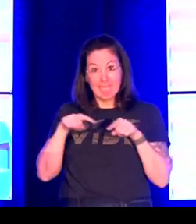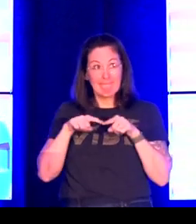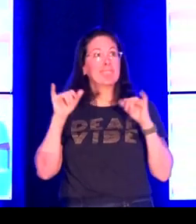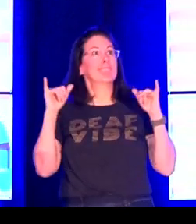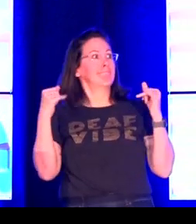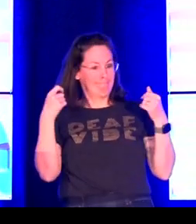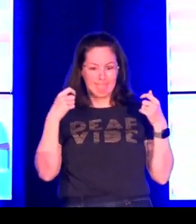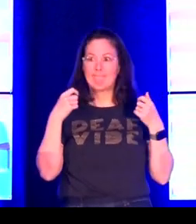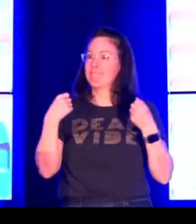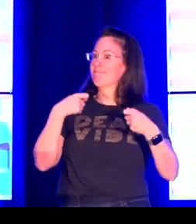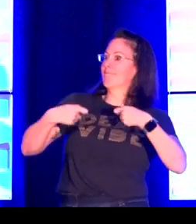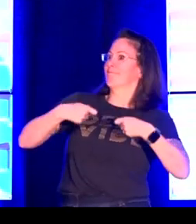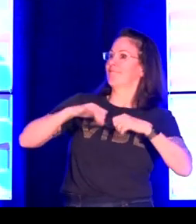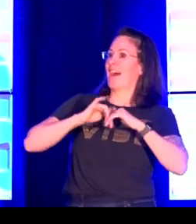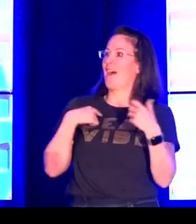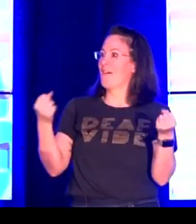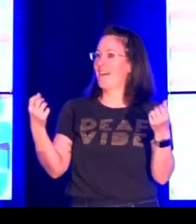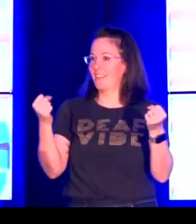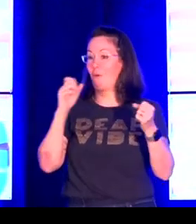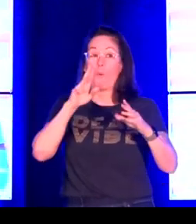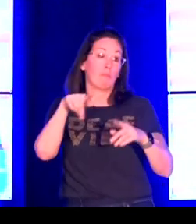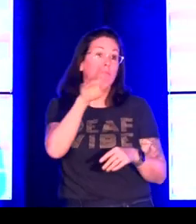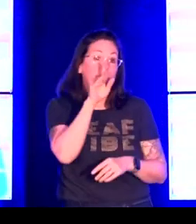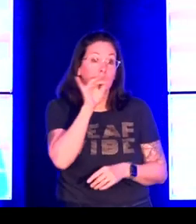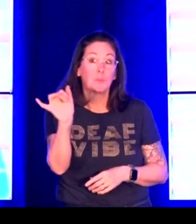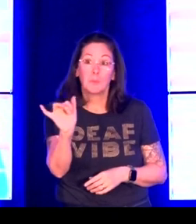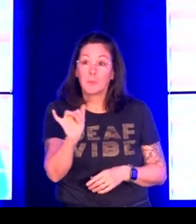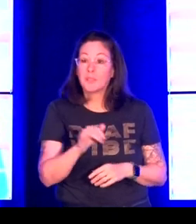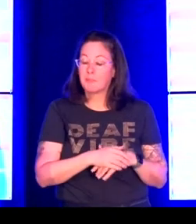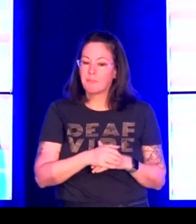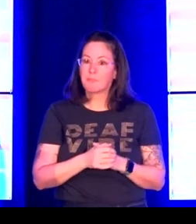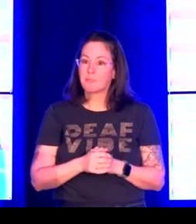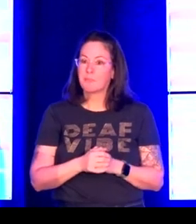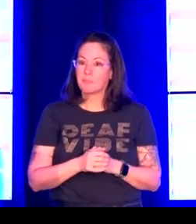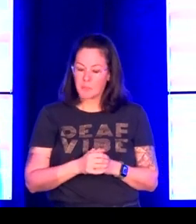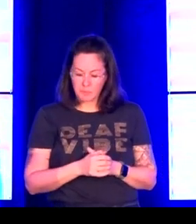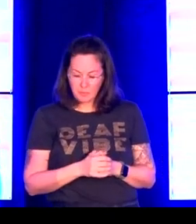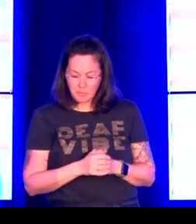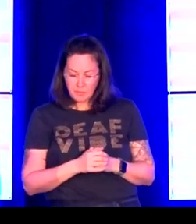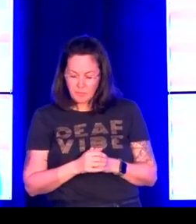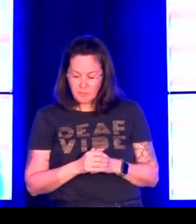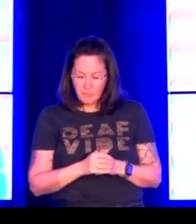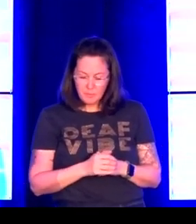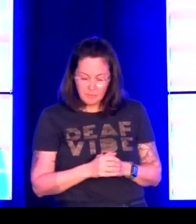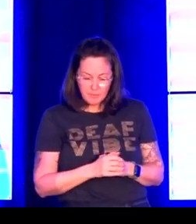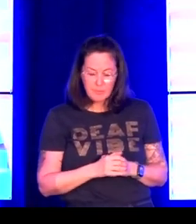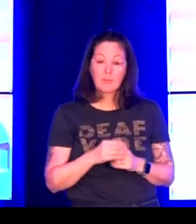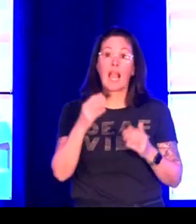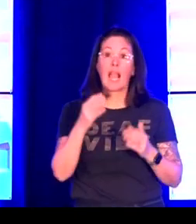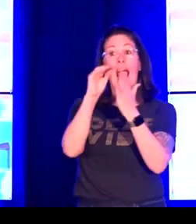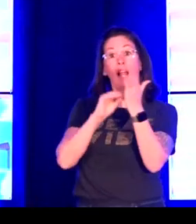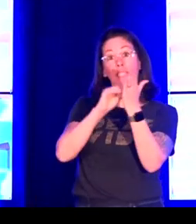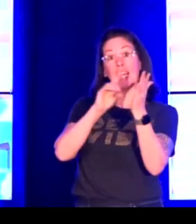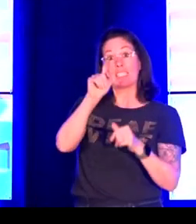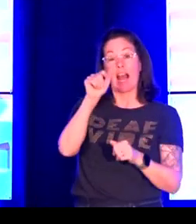discourse, because each of us existed in sort of a Brady Bunch world of boxes on Zoom. And I imagine it also